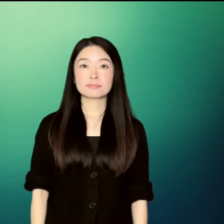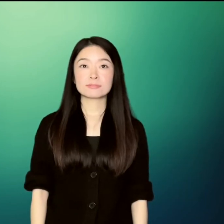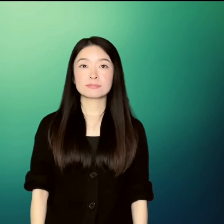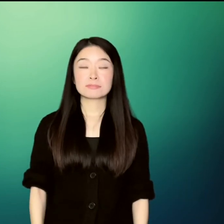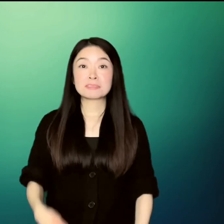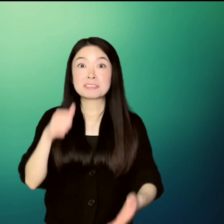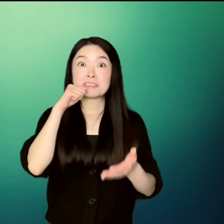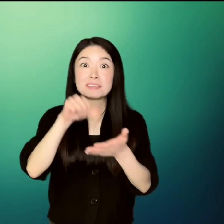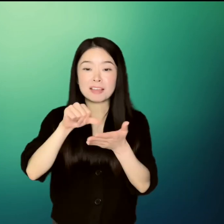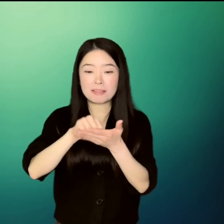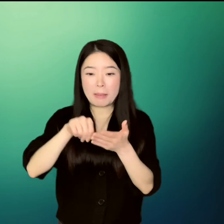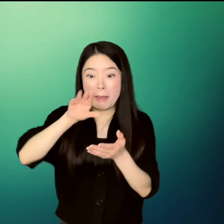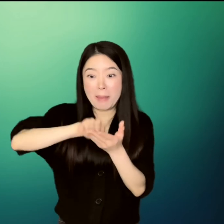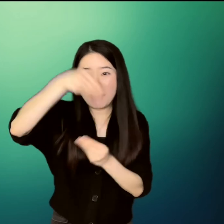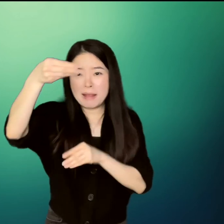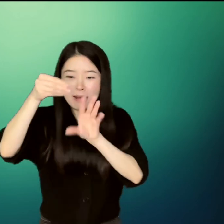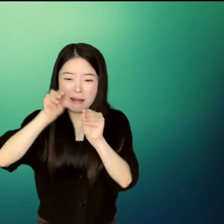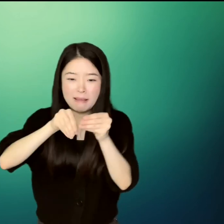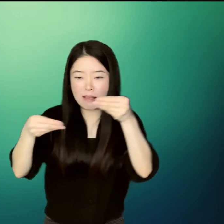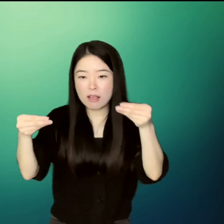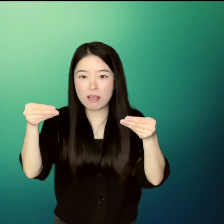She opened it quickly and said,